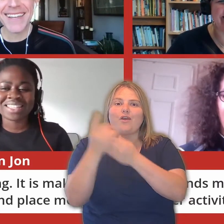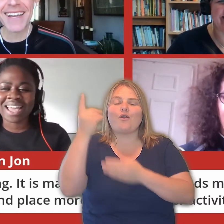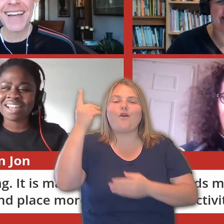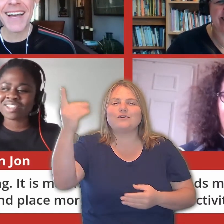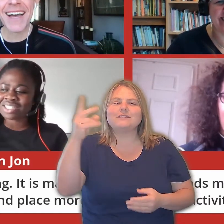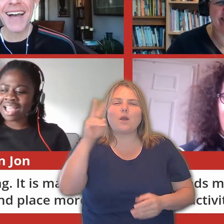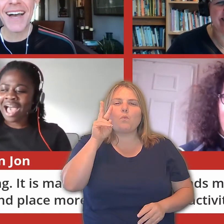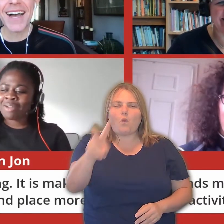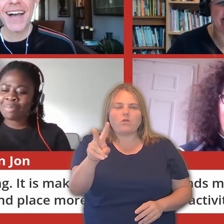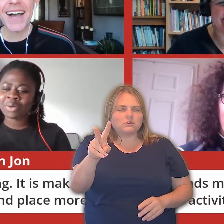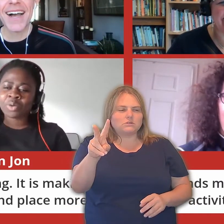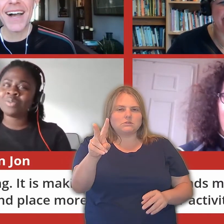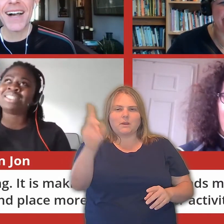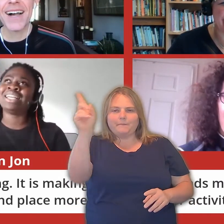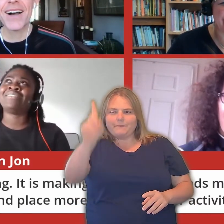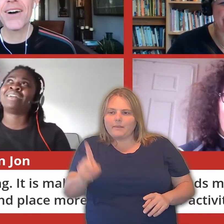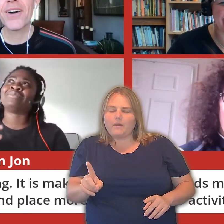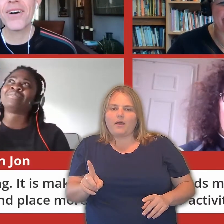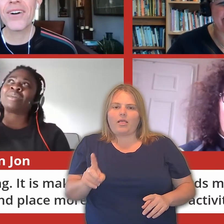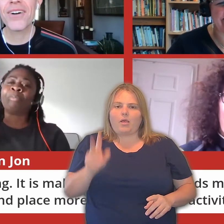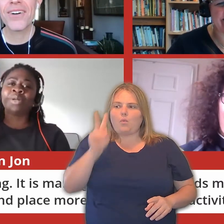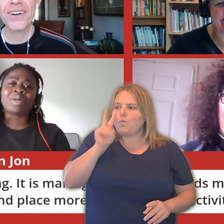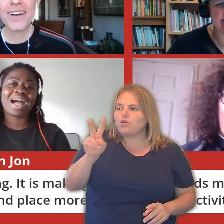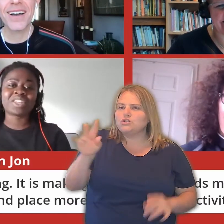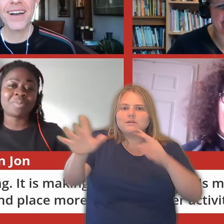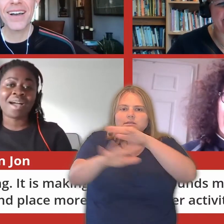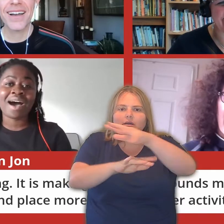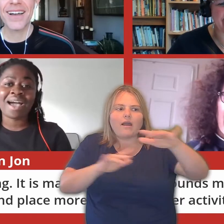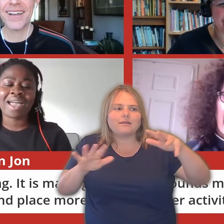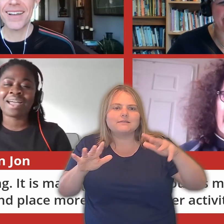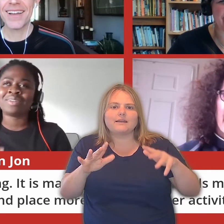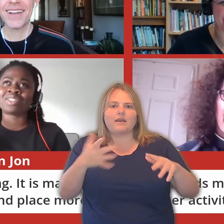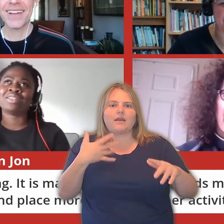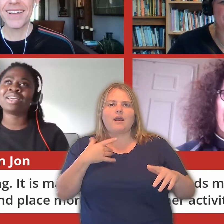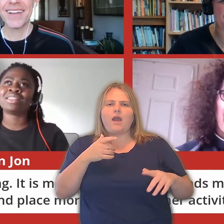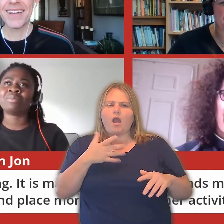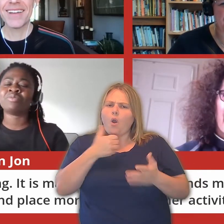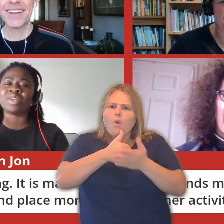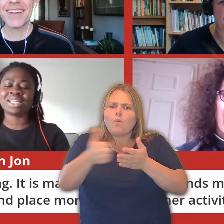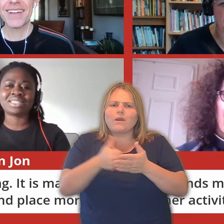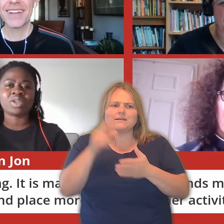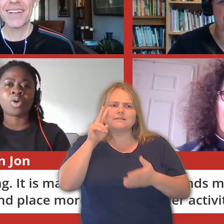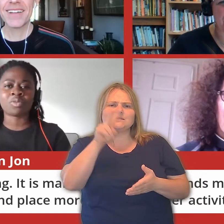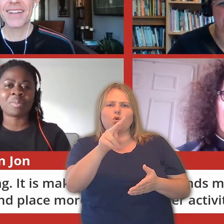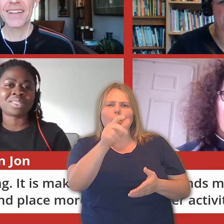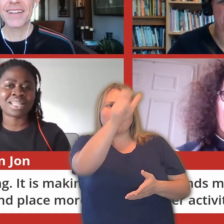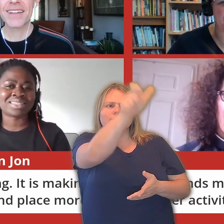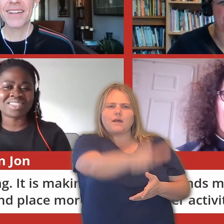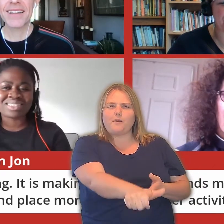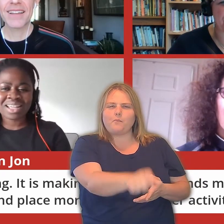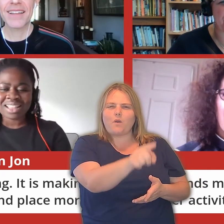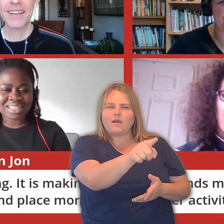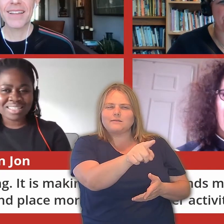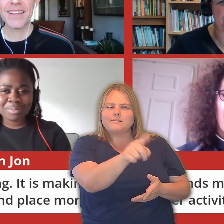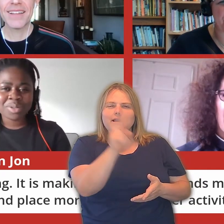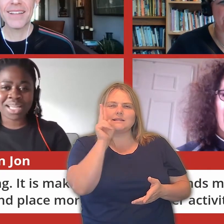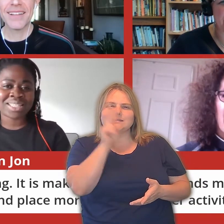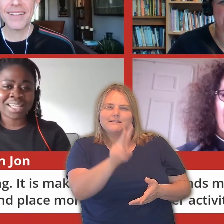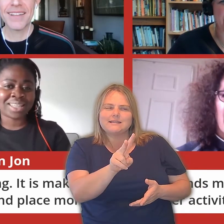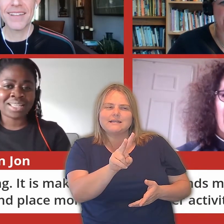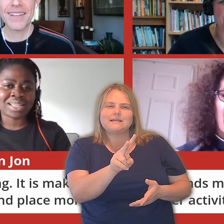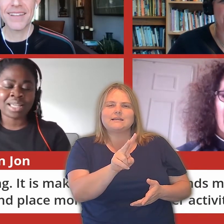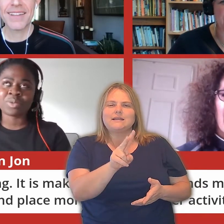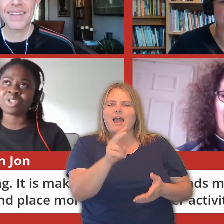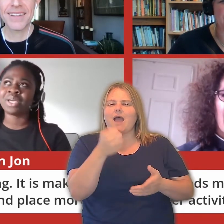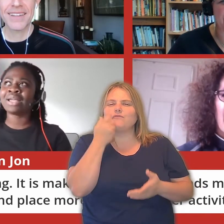society. just, I remember I would always leave and somebody would catch my eye and I'll just look at them and really see God represented and just the simple